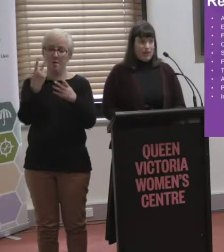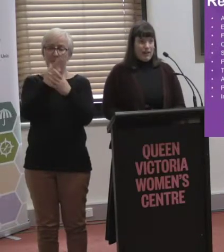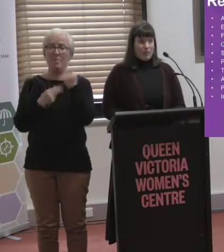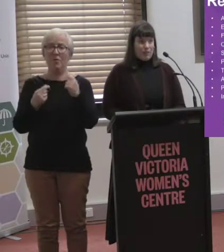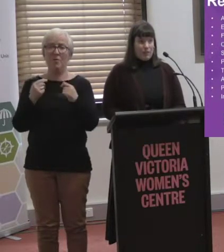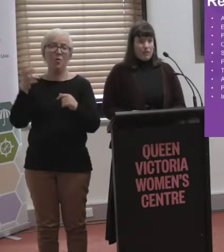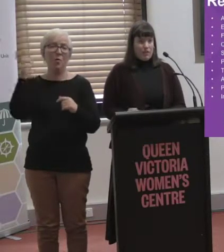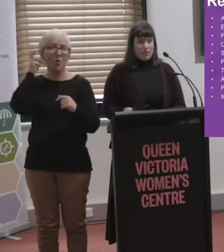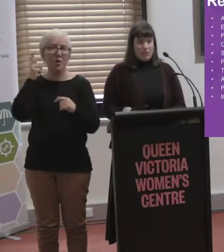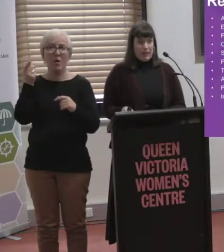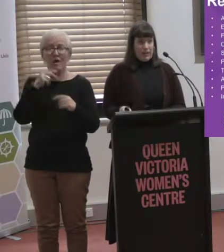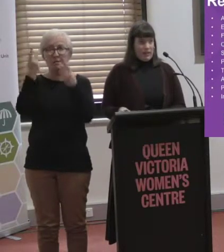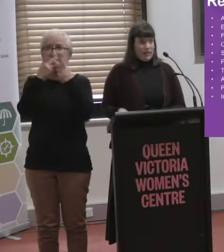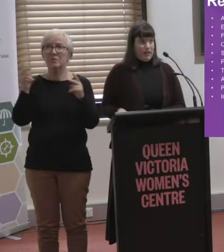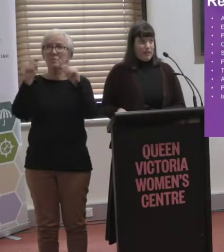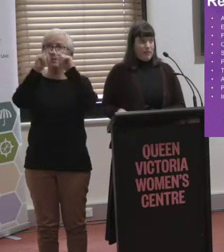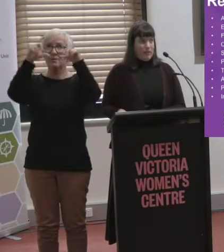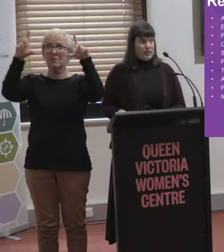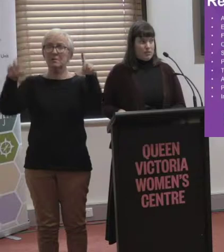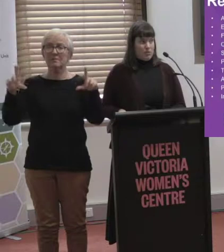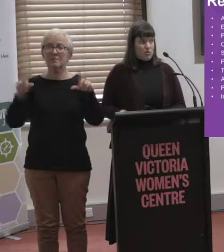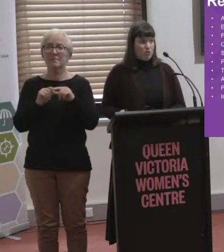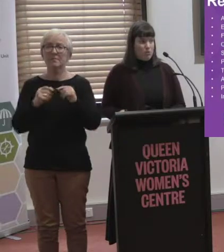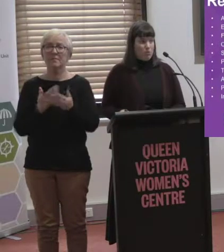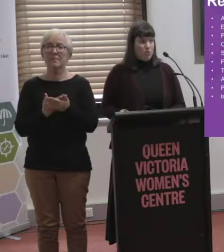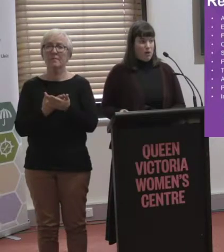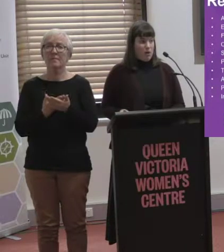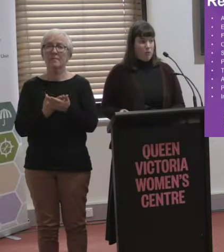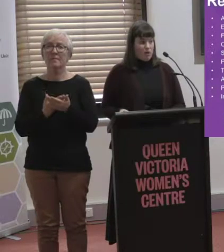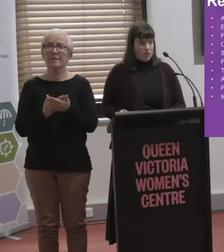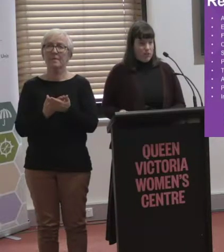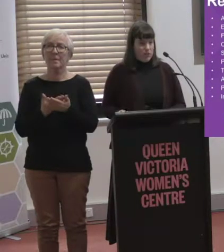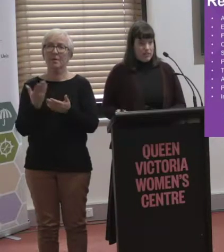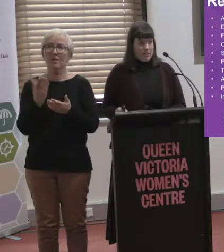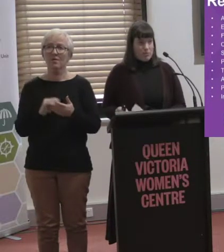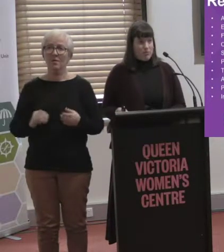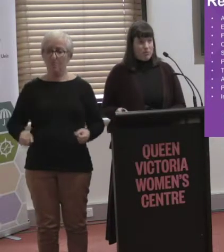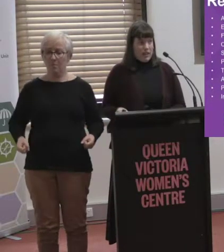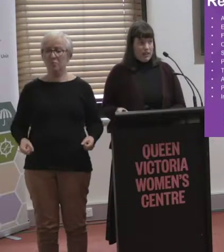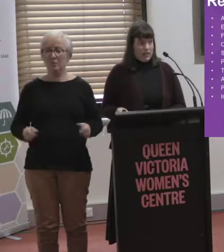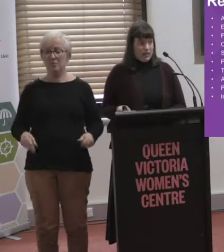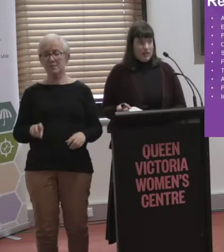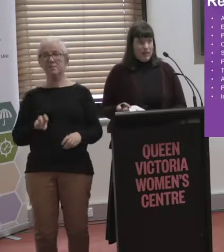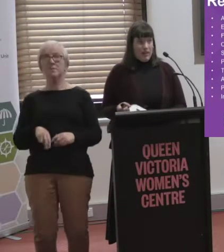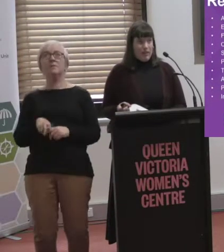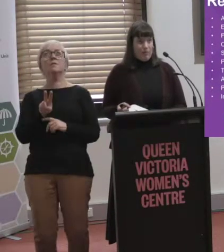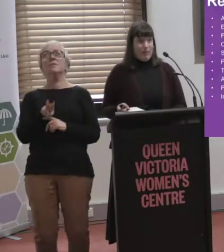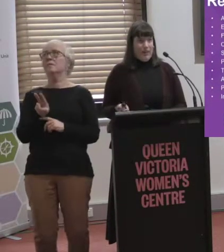displays, accessible from wheelchairs, accessible from standing,